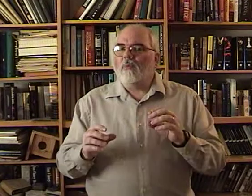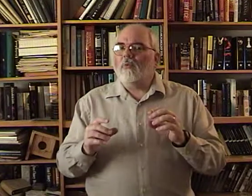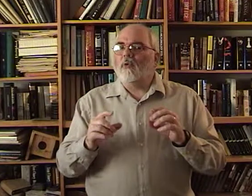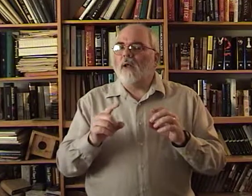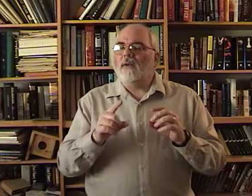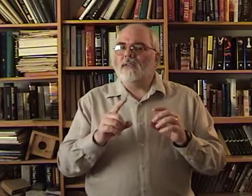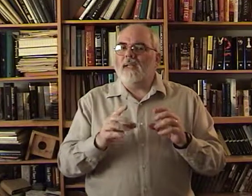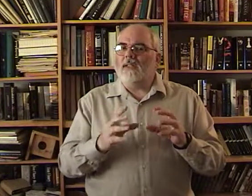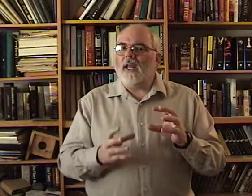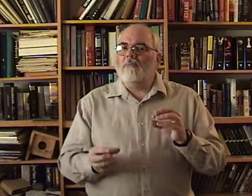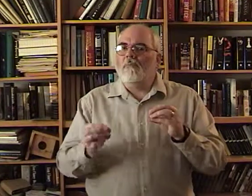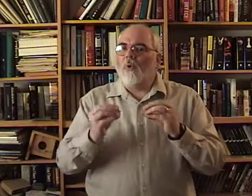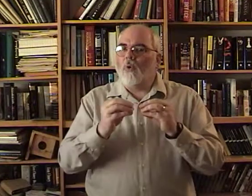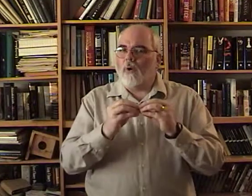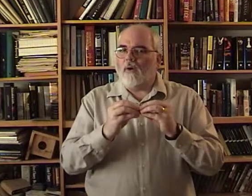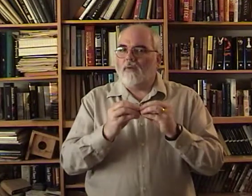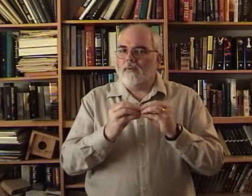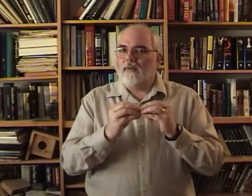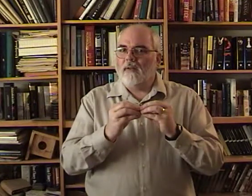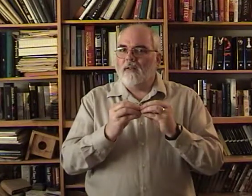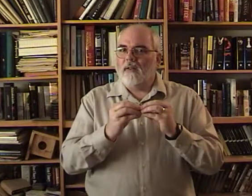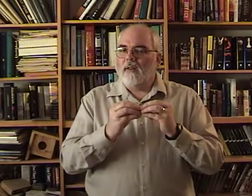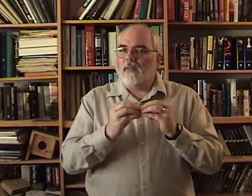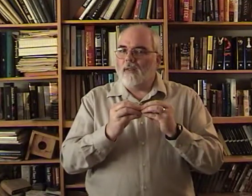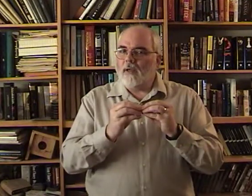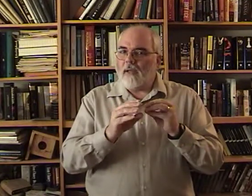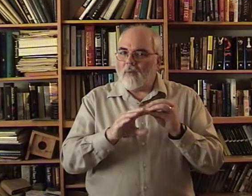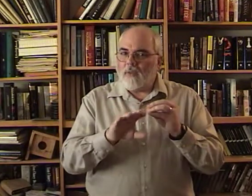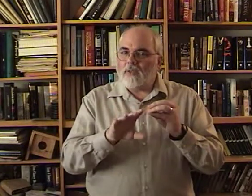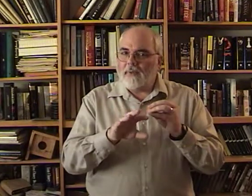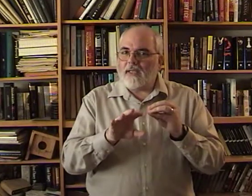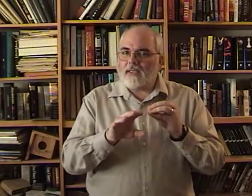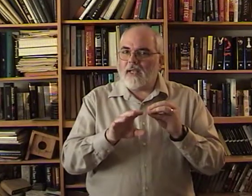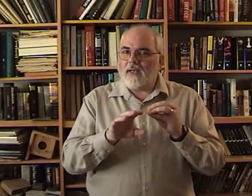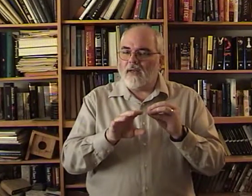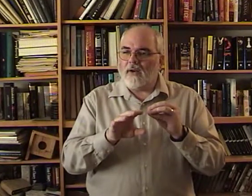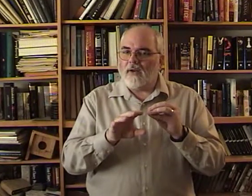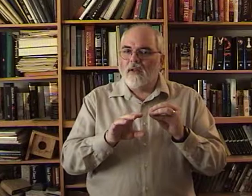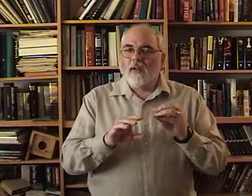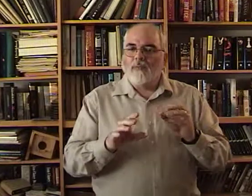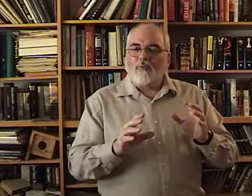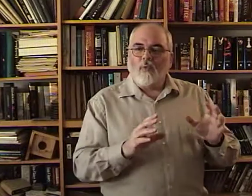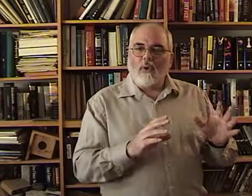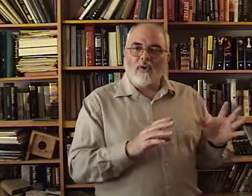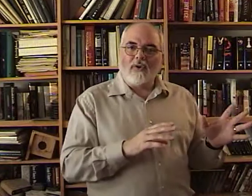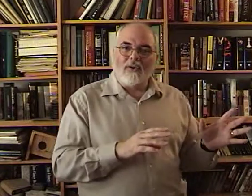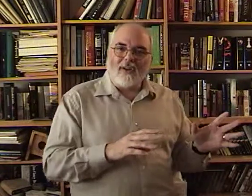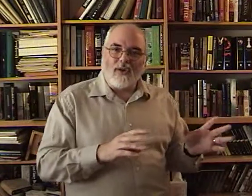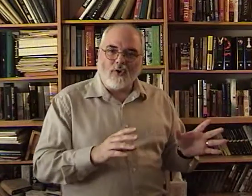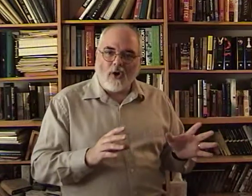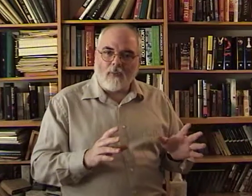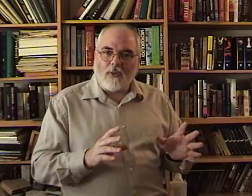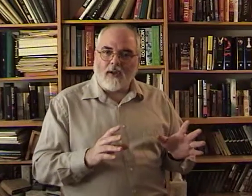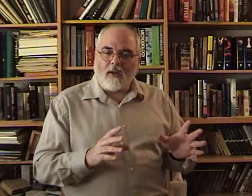Greater still. He's saying more. Think about what's being said here. When you're. Interpreting.